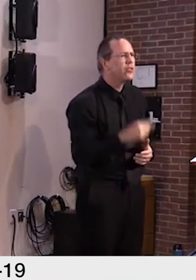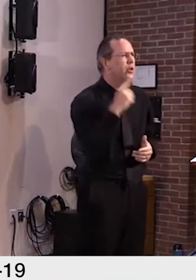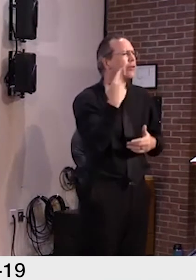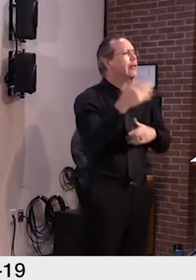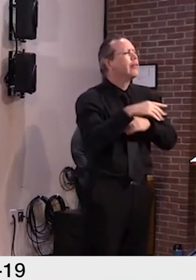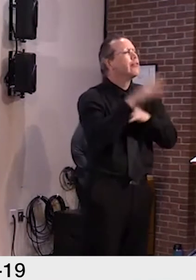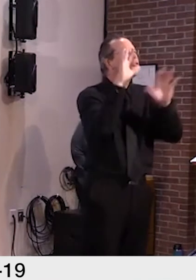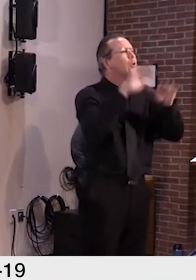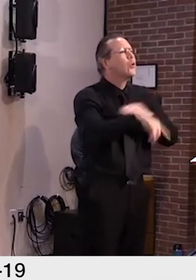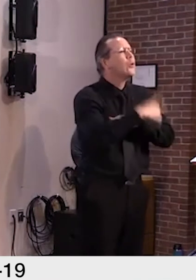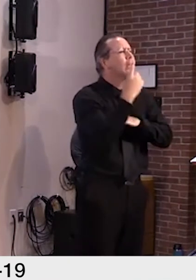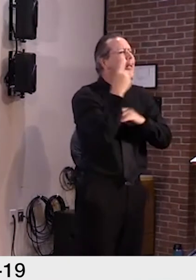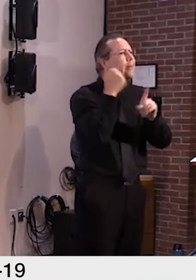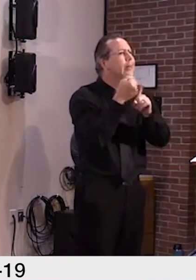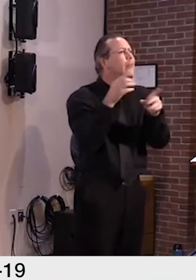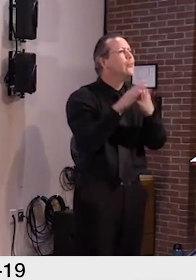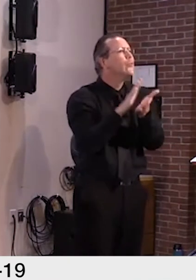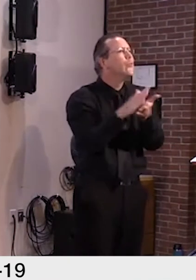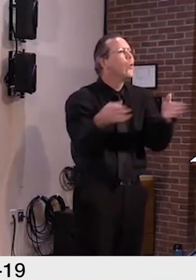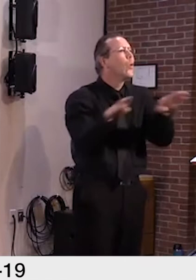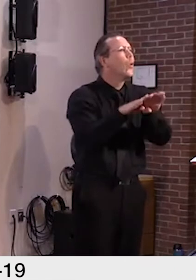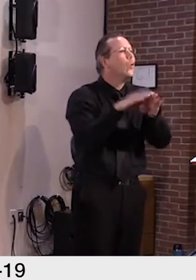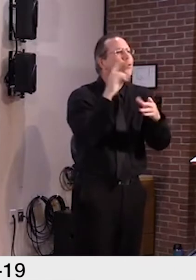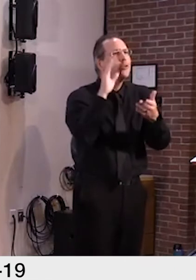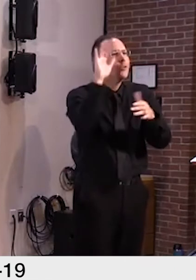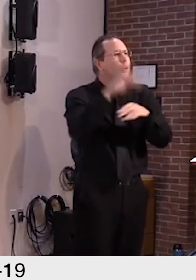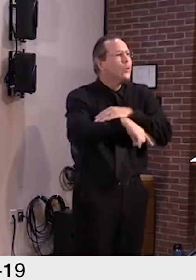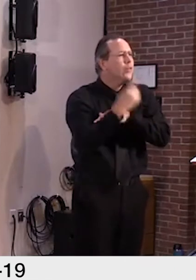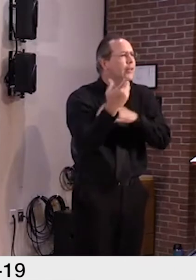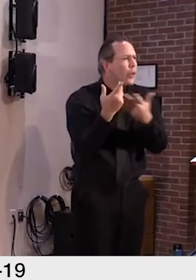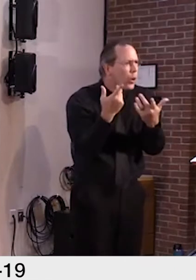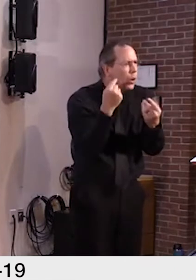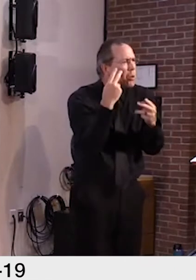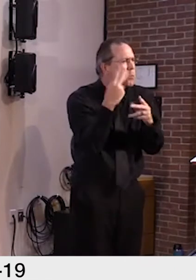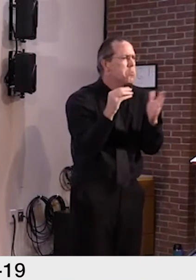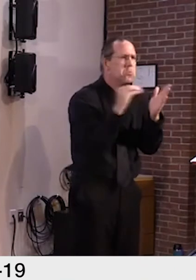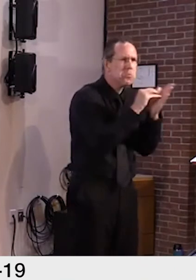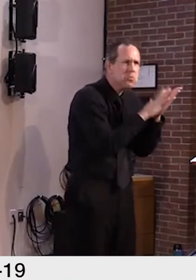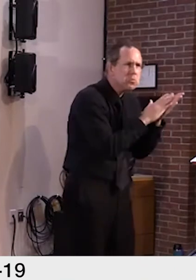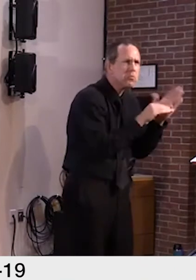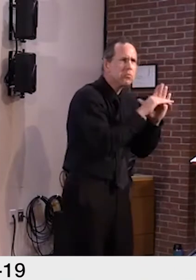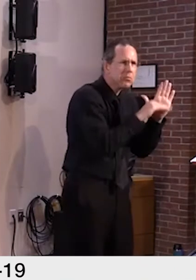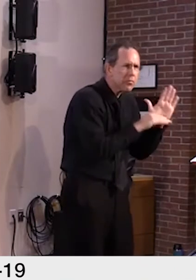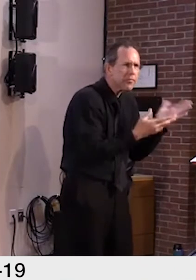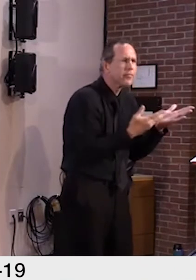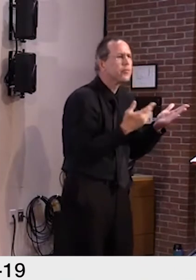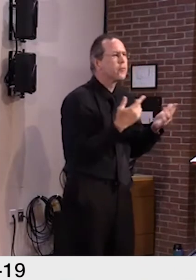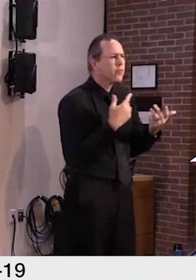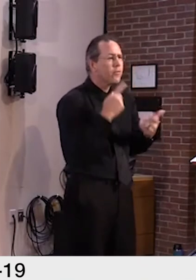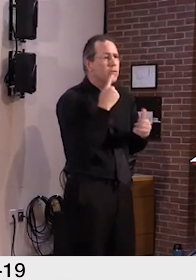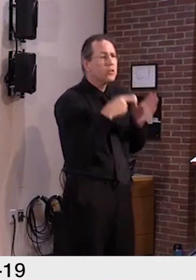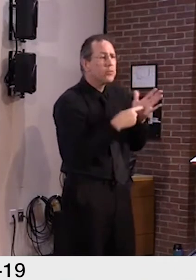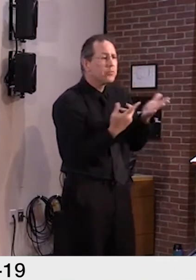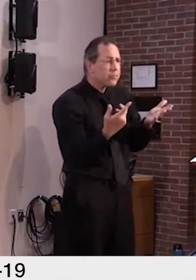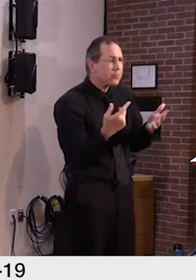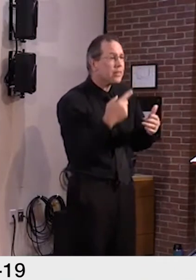weather days such as snow days. Basically districts will not have to make up snow days during this emergency as long as they can't satisfy